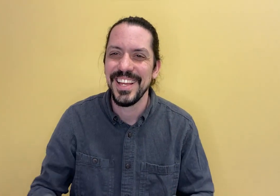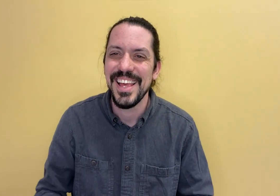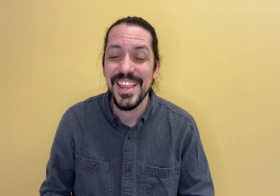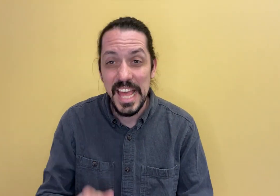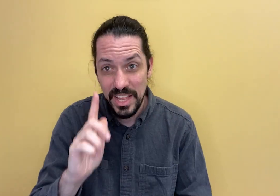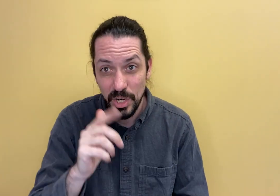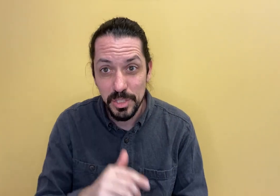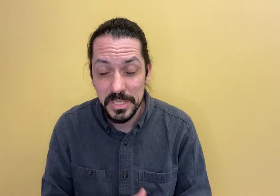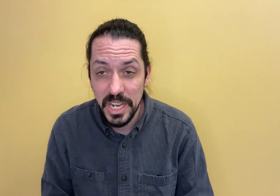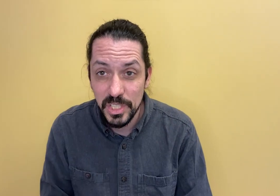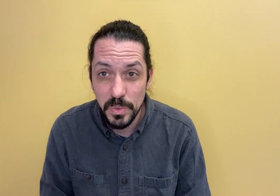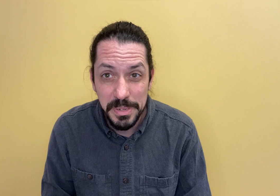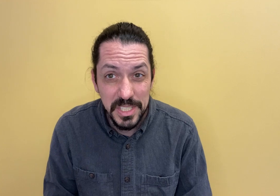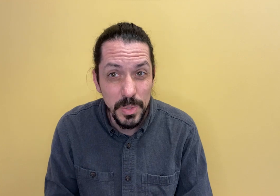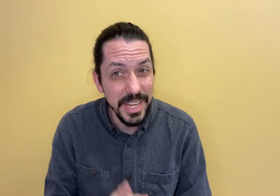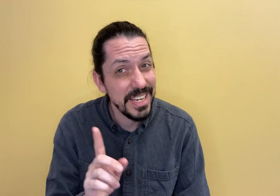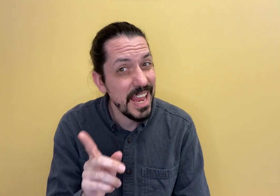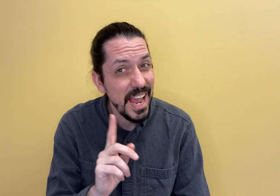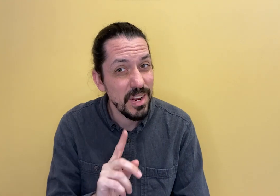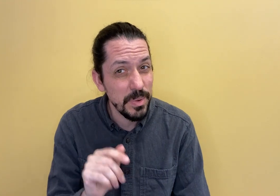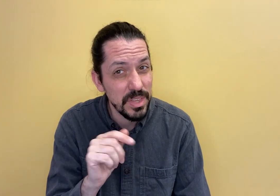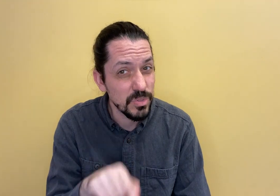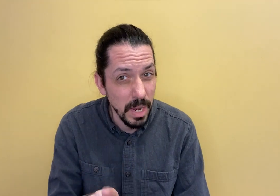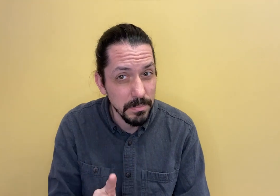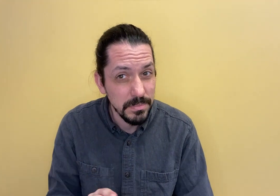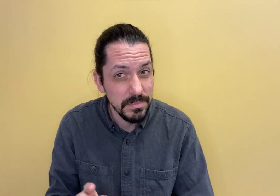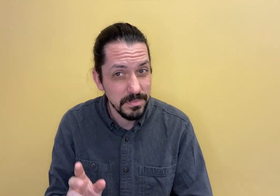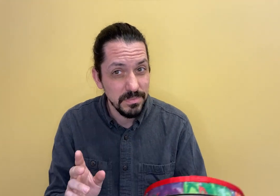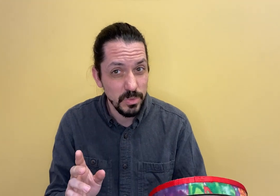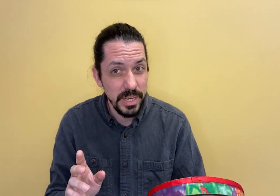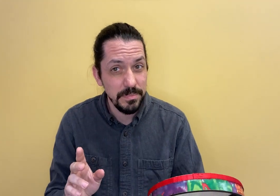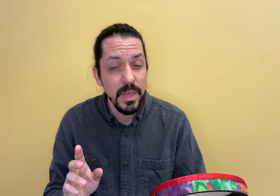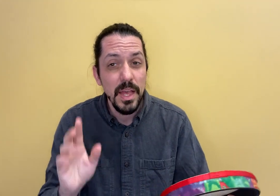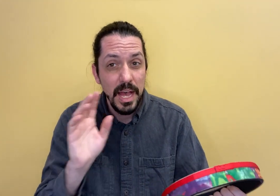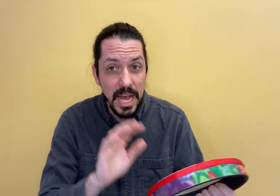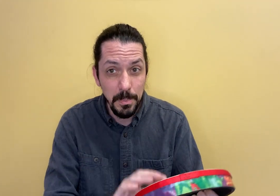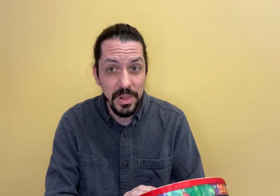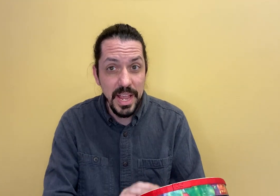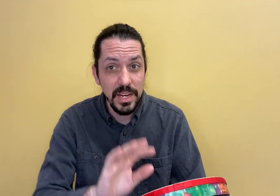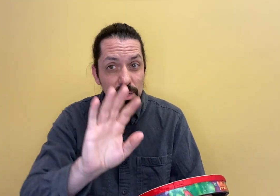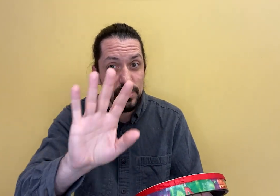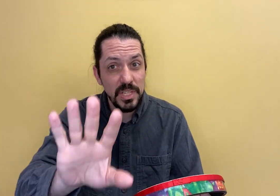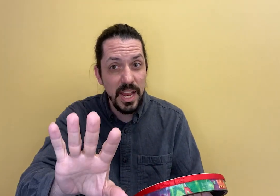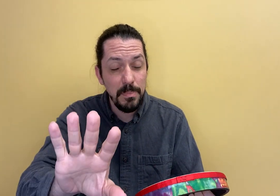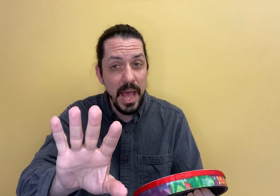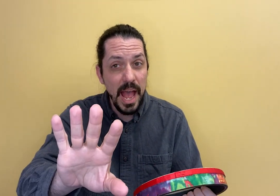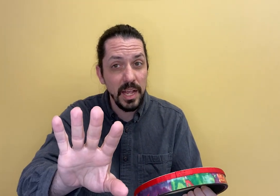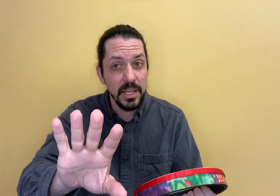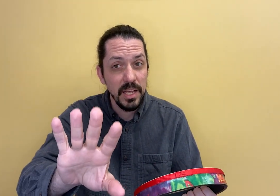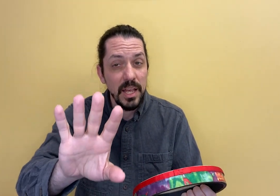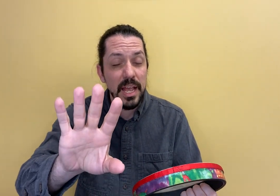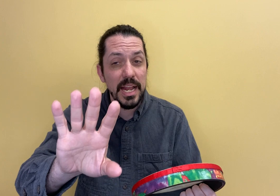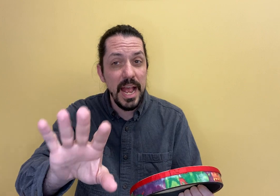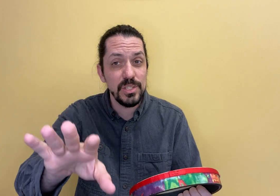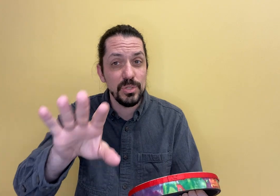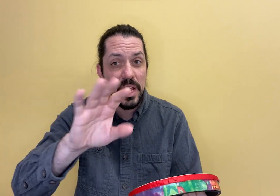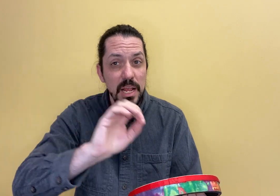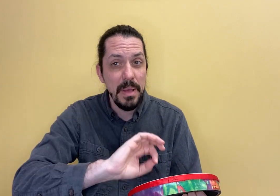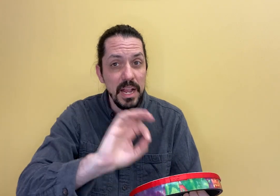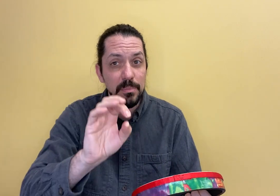Then the ultimate challenge would be to do it in canon with the drum, right? I'll play it. You say it back. And as you're saying it back, I'm